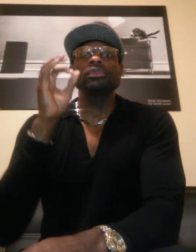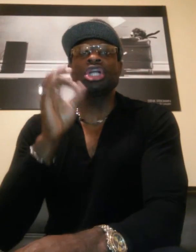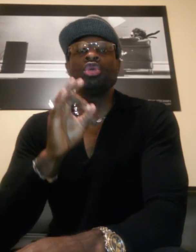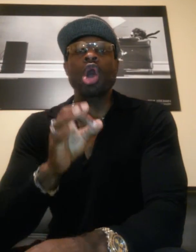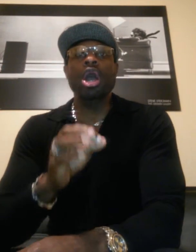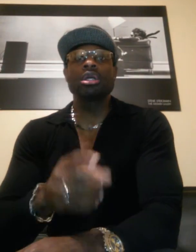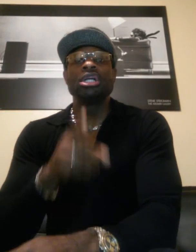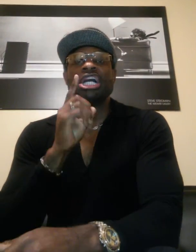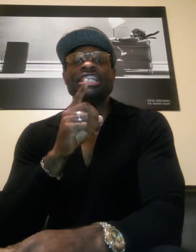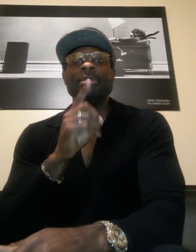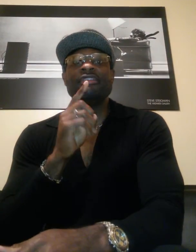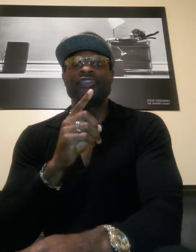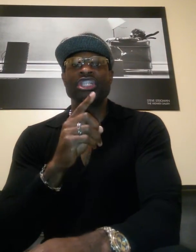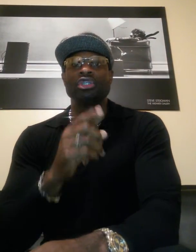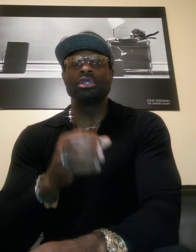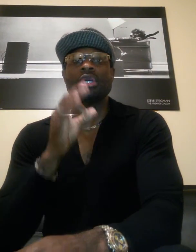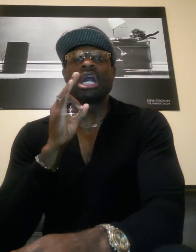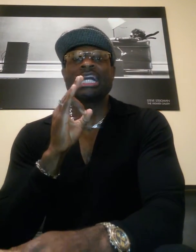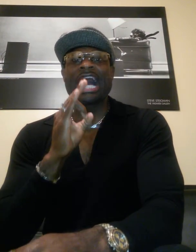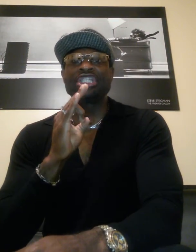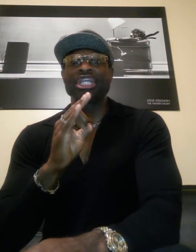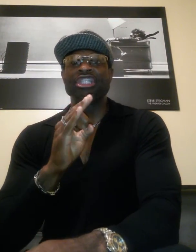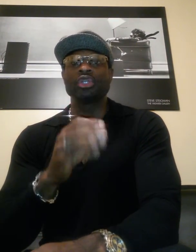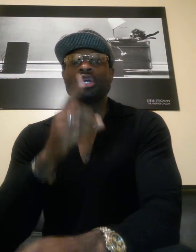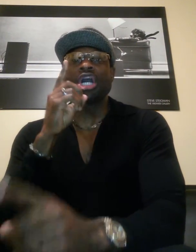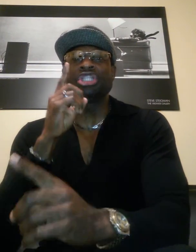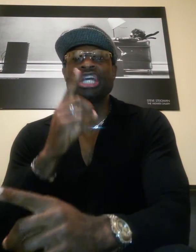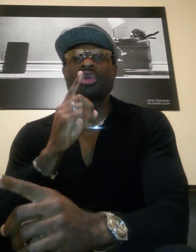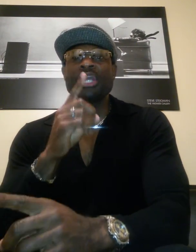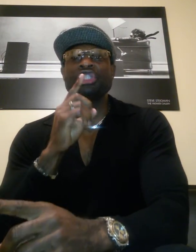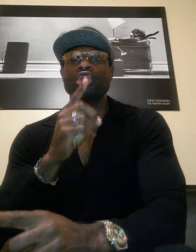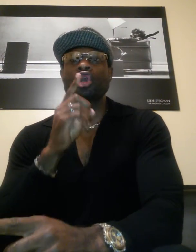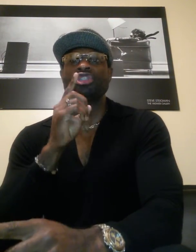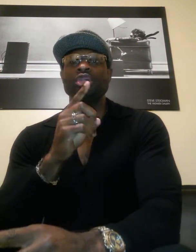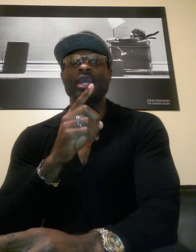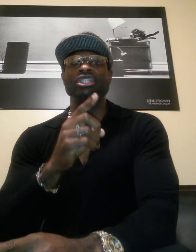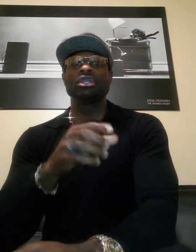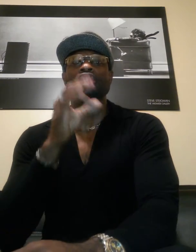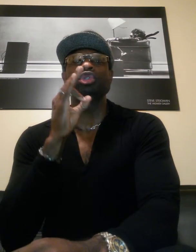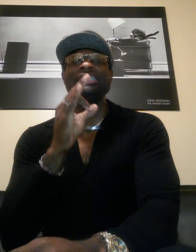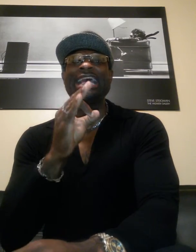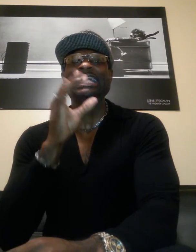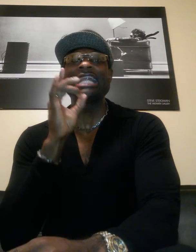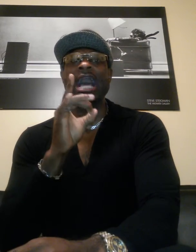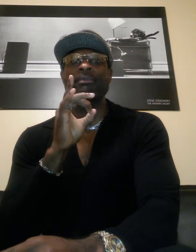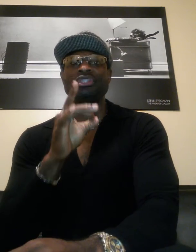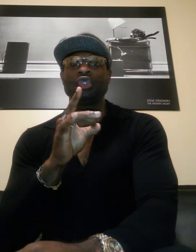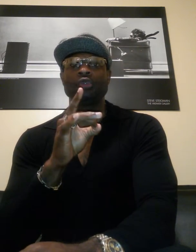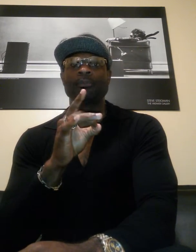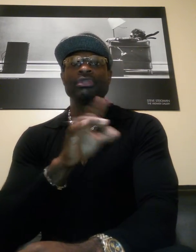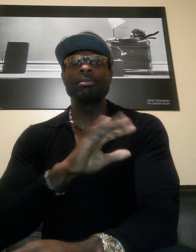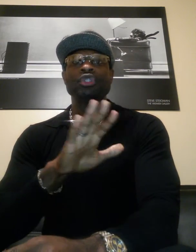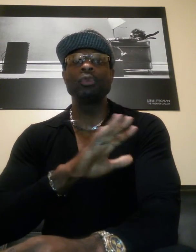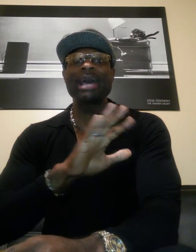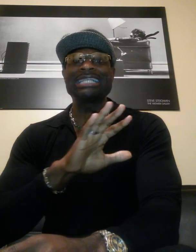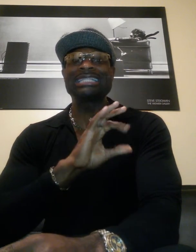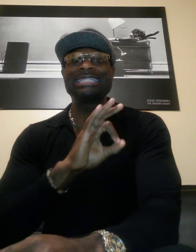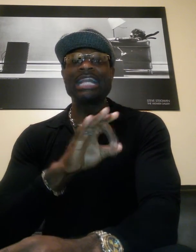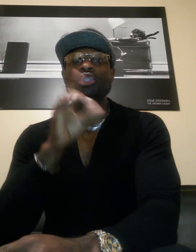You are a demon facer, a God chaser, a generational curse eraser, so stay in hot pursuit. Pursue past the status